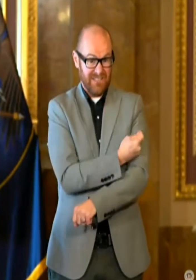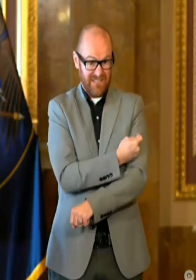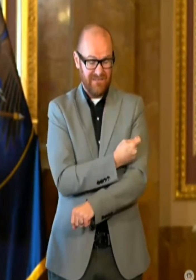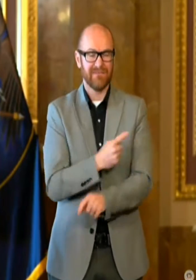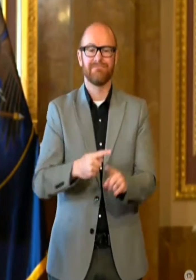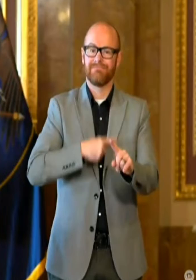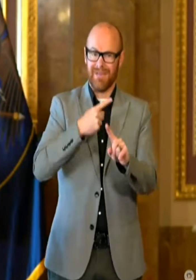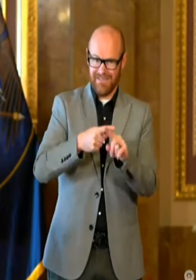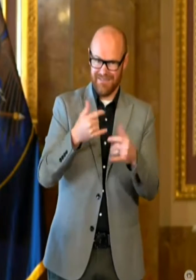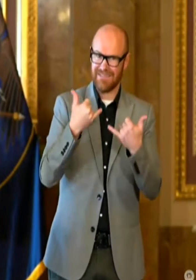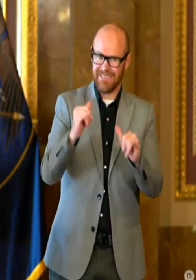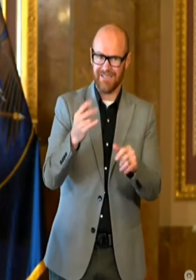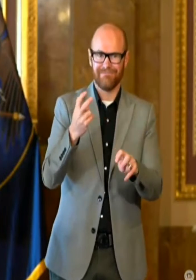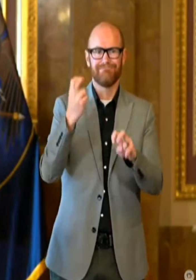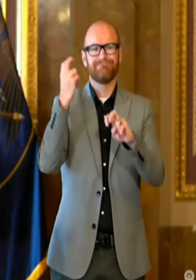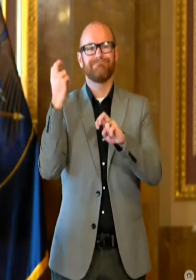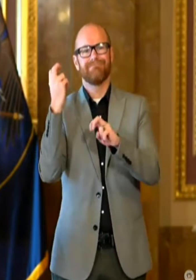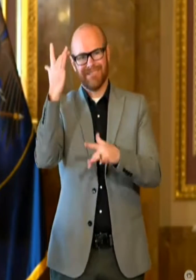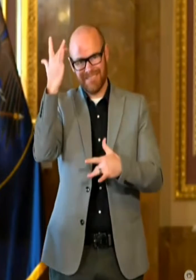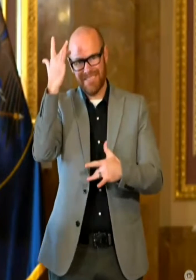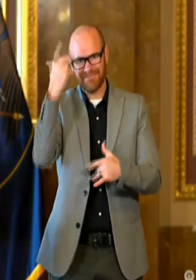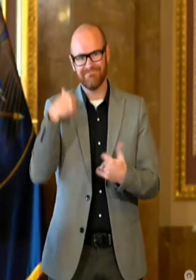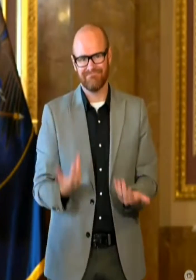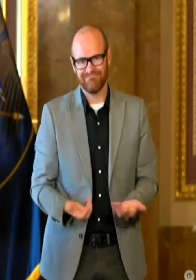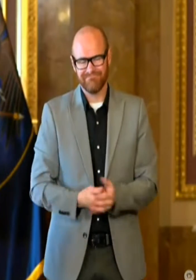I also understand that